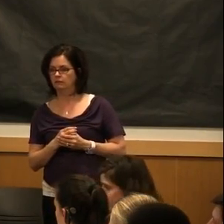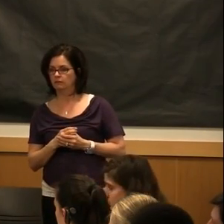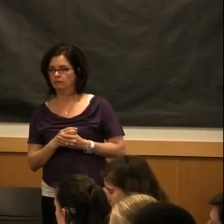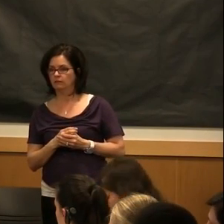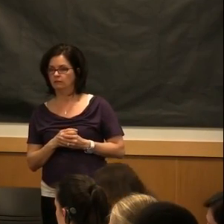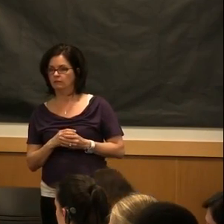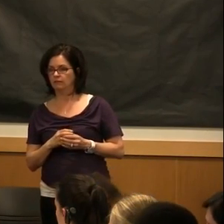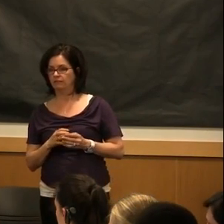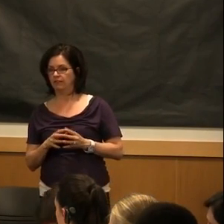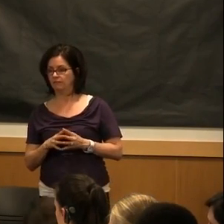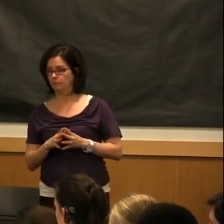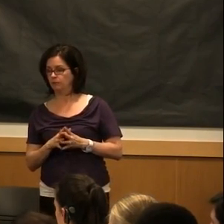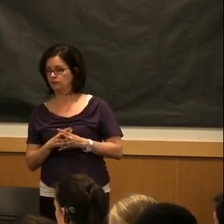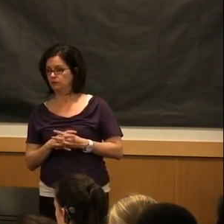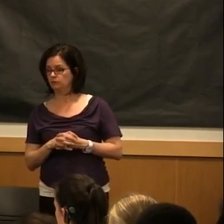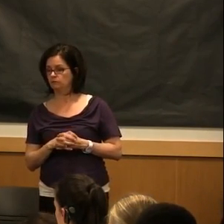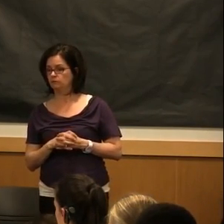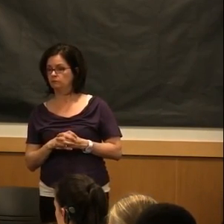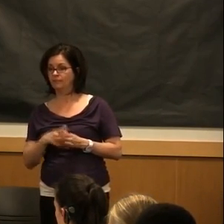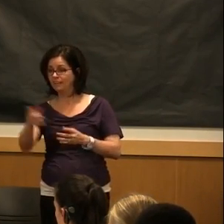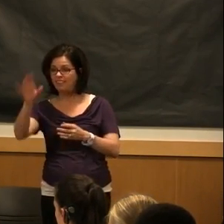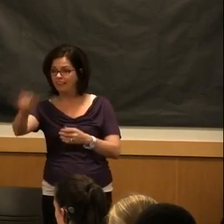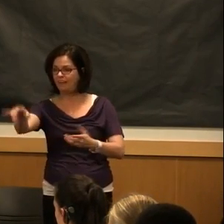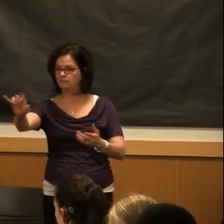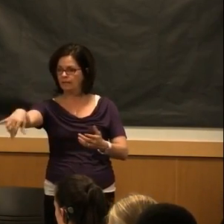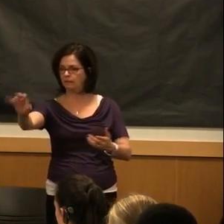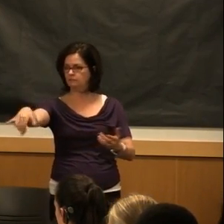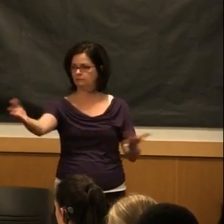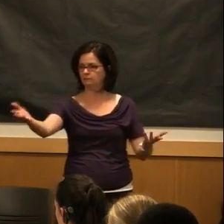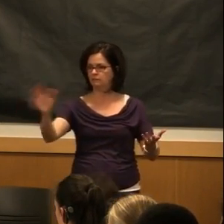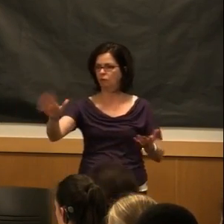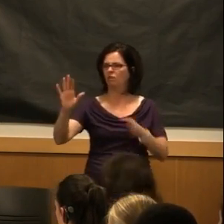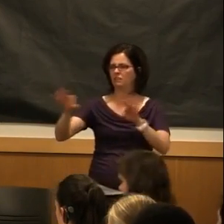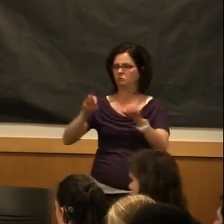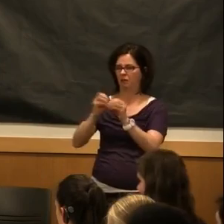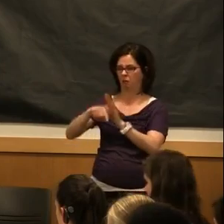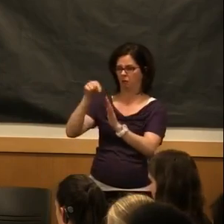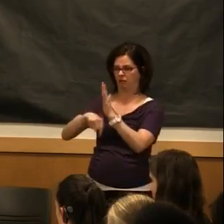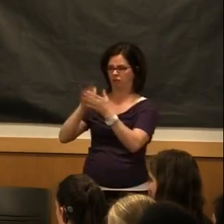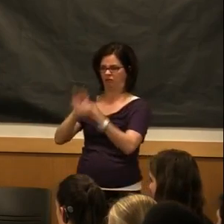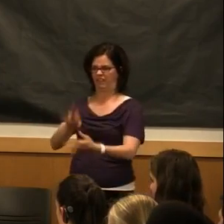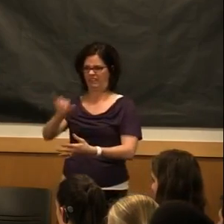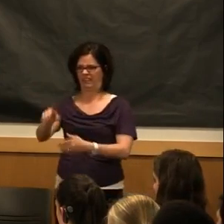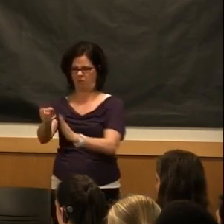Like flag football. Like flag football, too? Exactly, and we'll talk about that here in just a second.